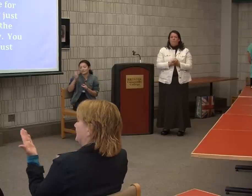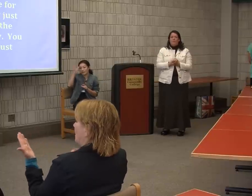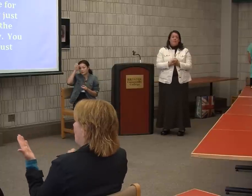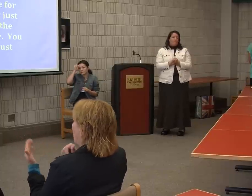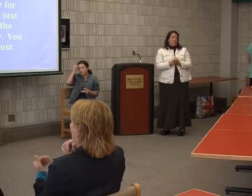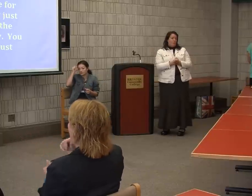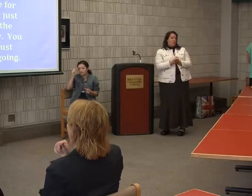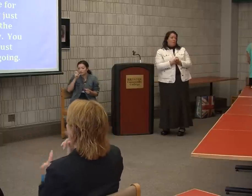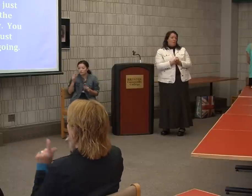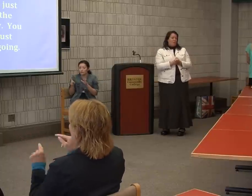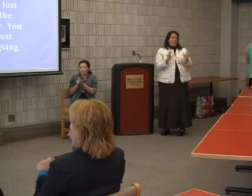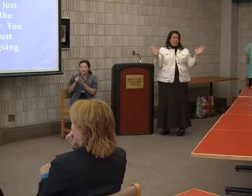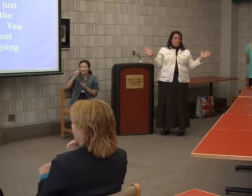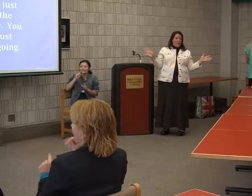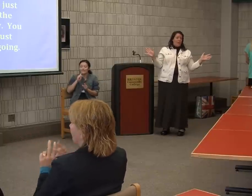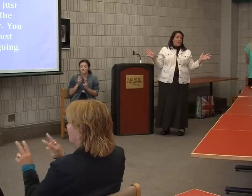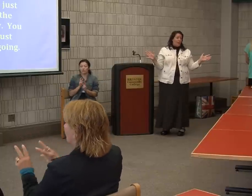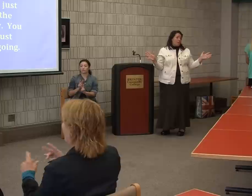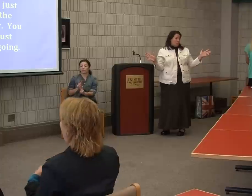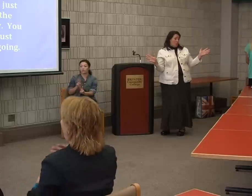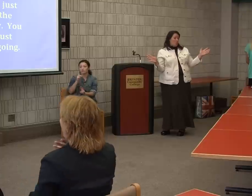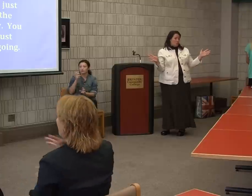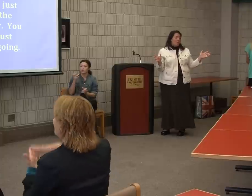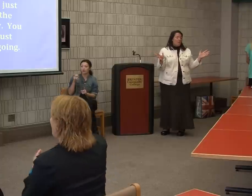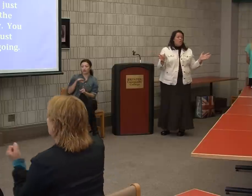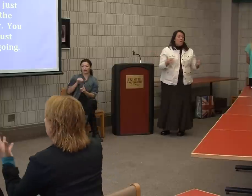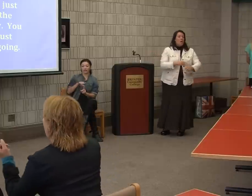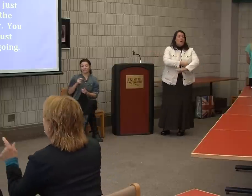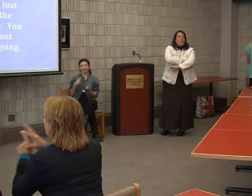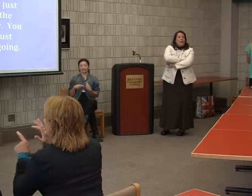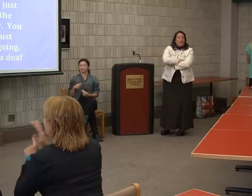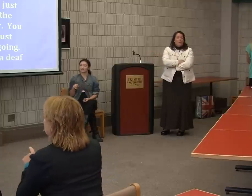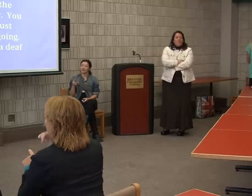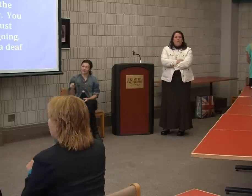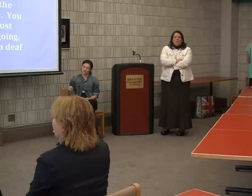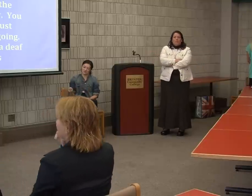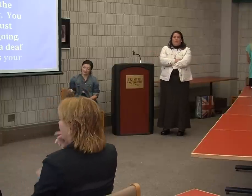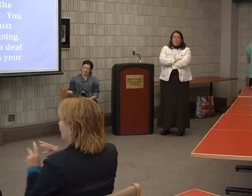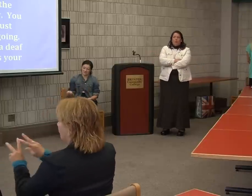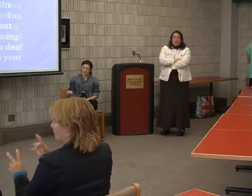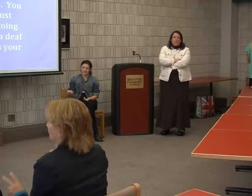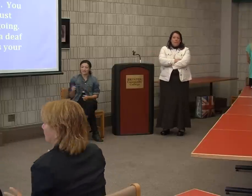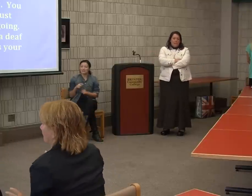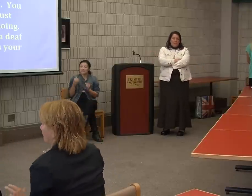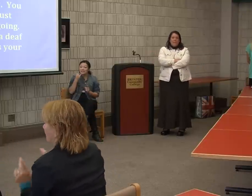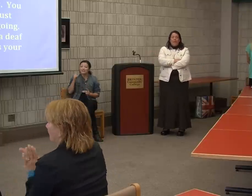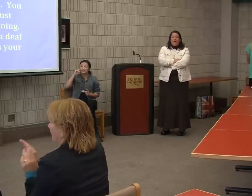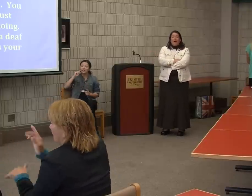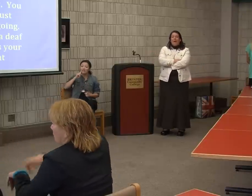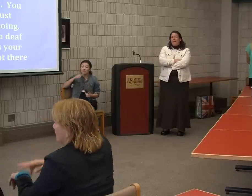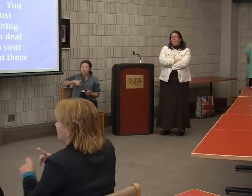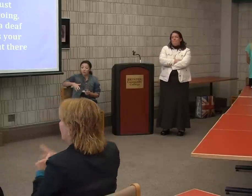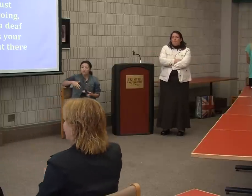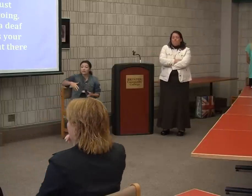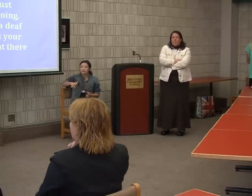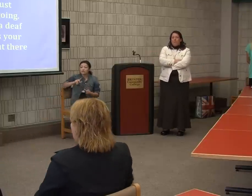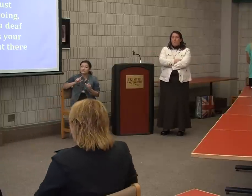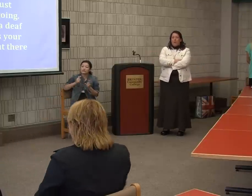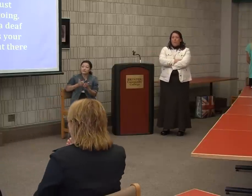up at a deaf funeral because that's your way to get exposed. know, but if there's a deaf bowling league, you know,